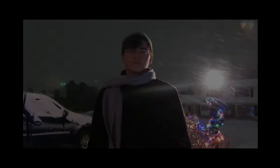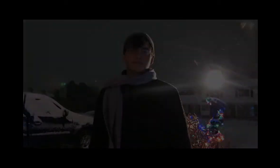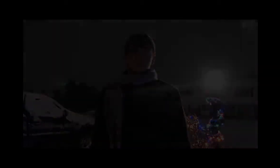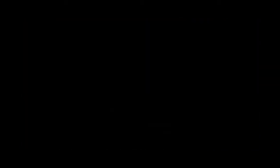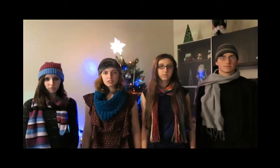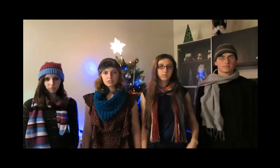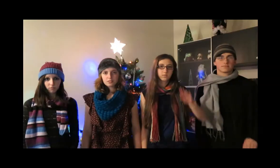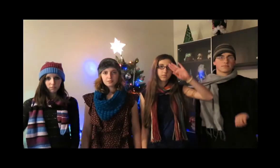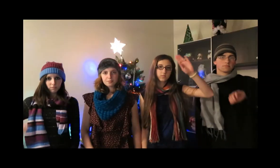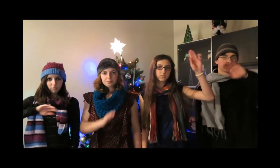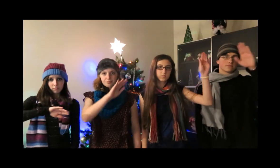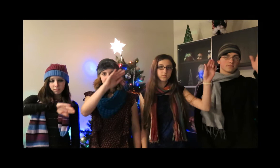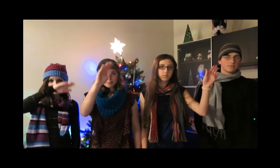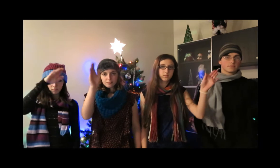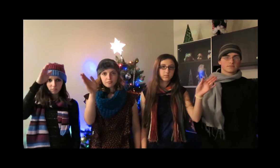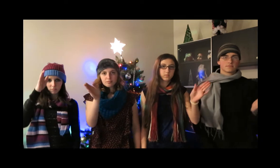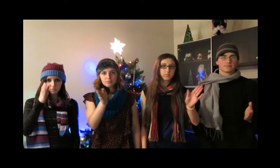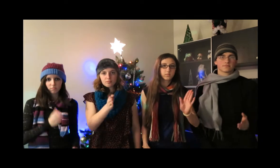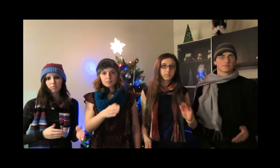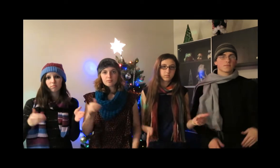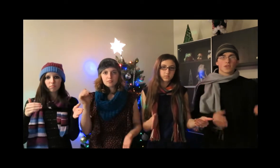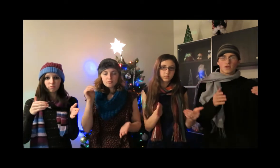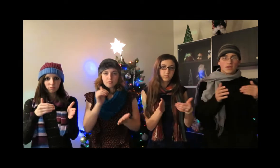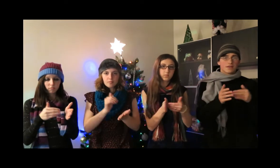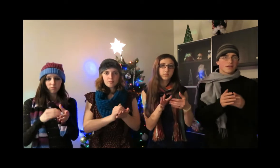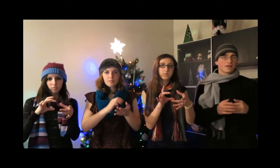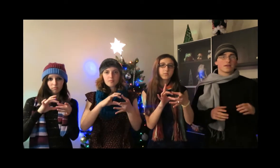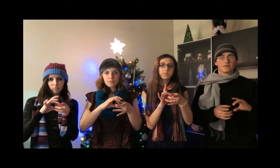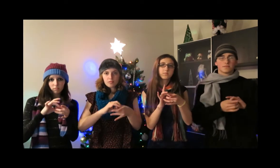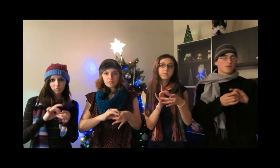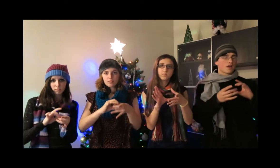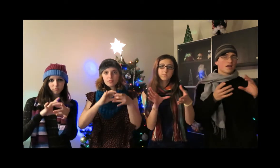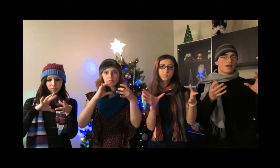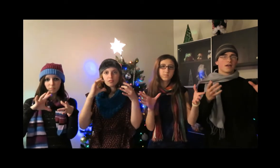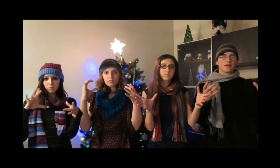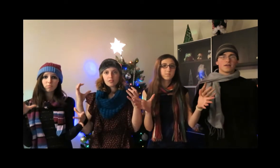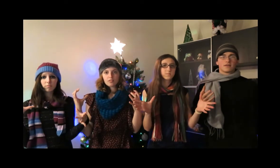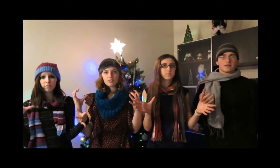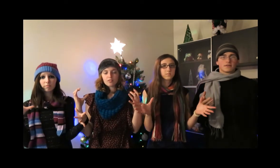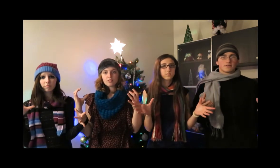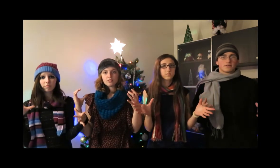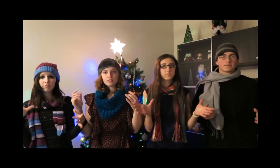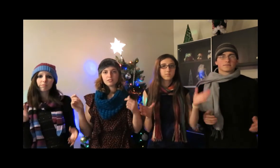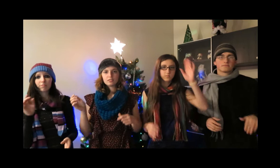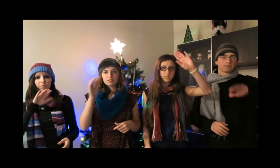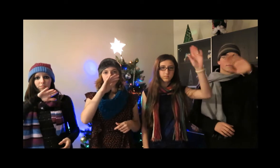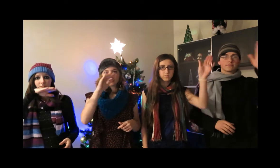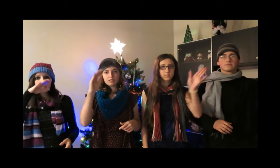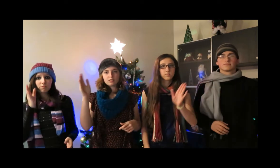No more lives torn apart That wars would